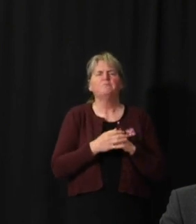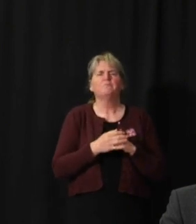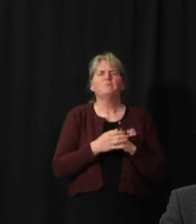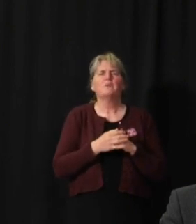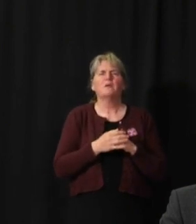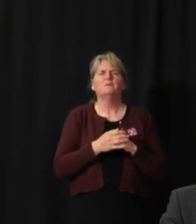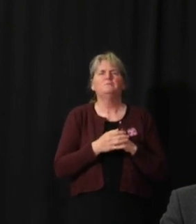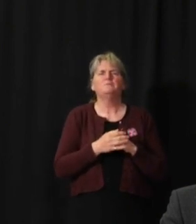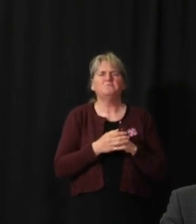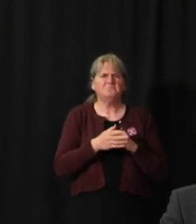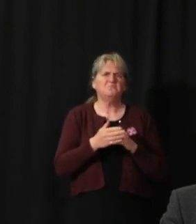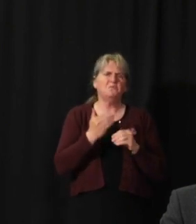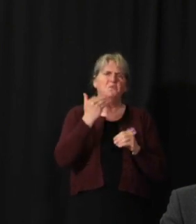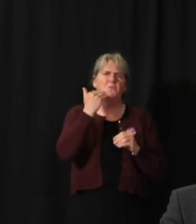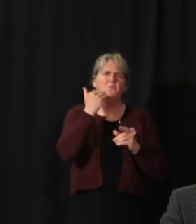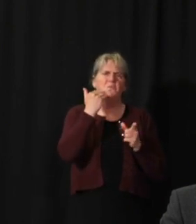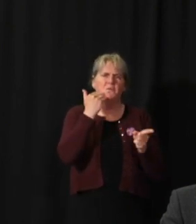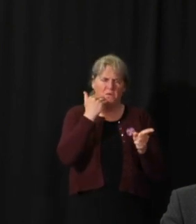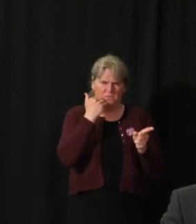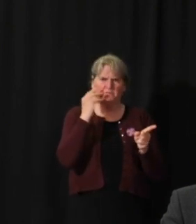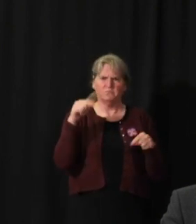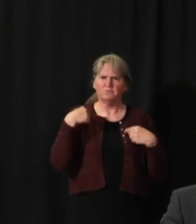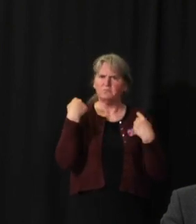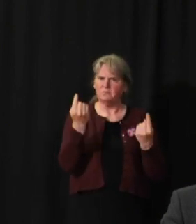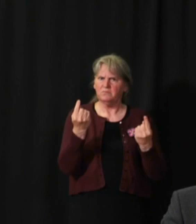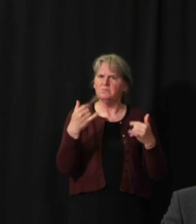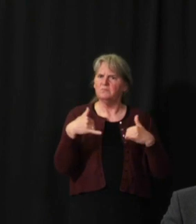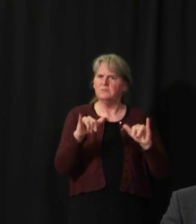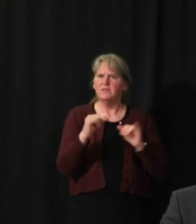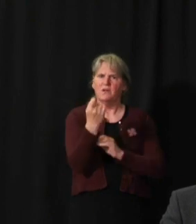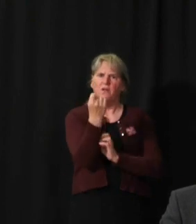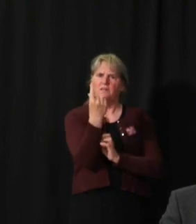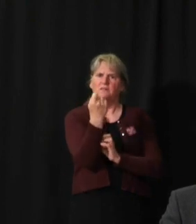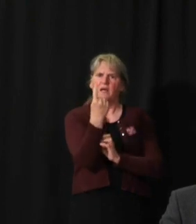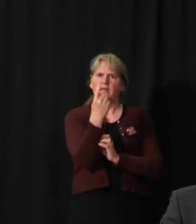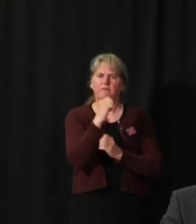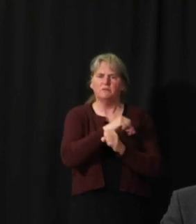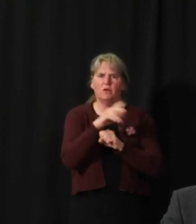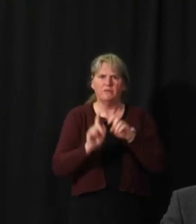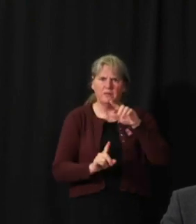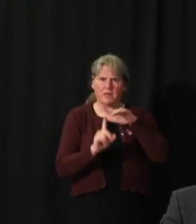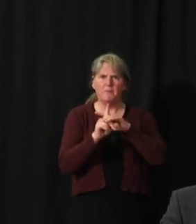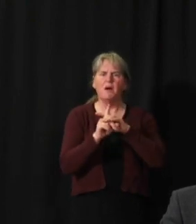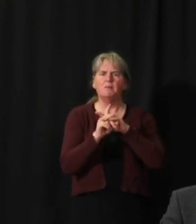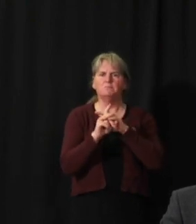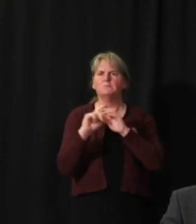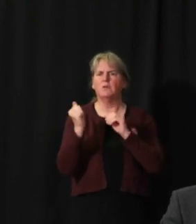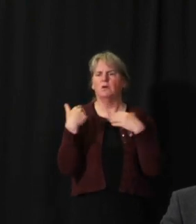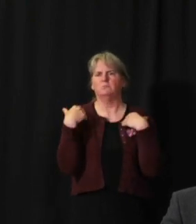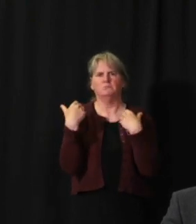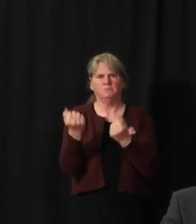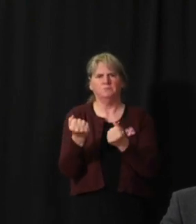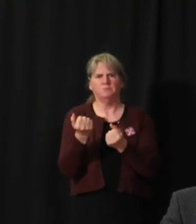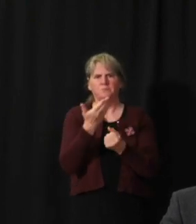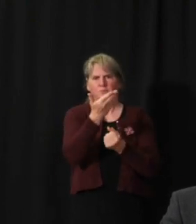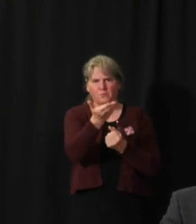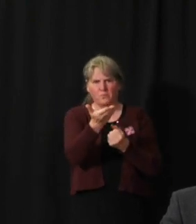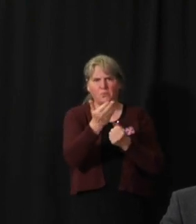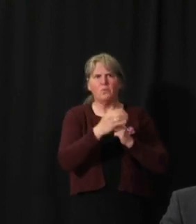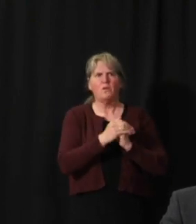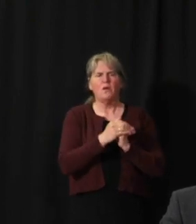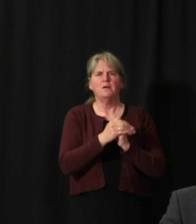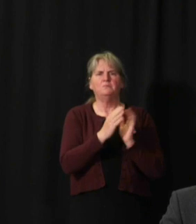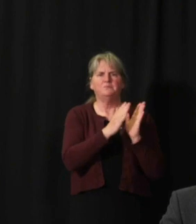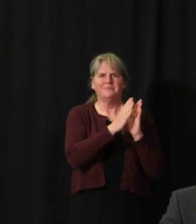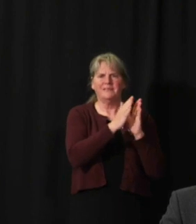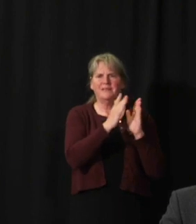As you all know, we remain with 11 cases. So what we have towards the